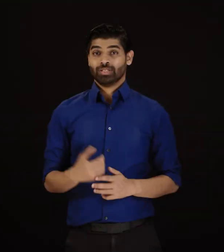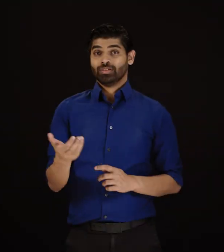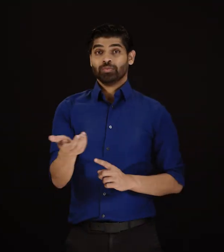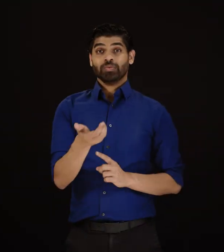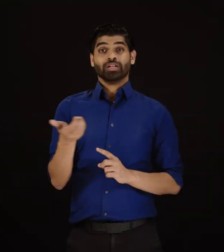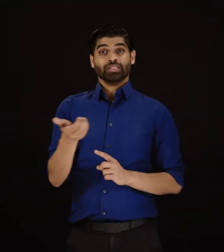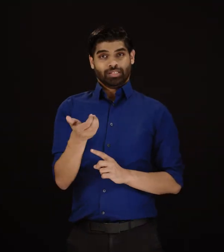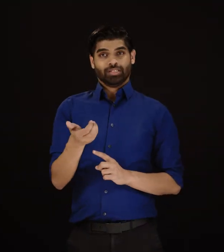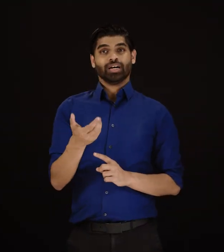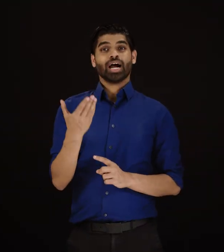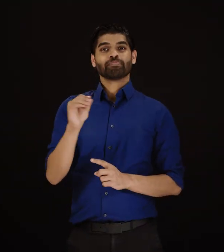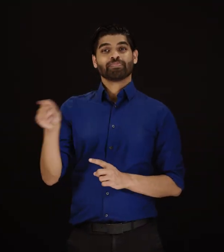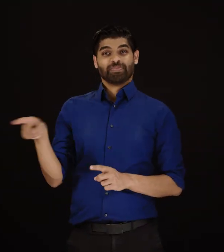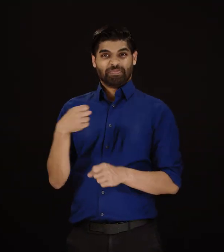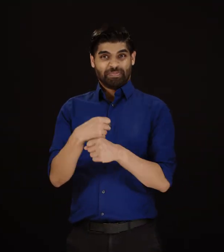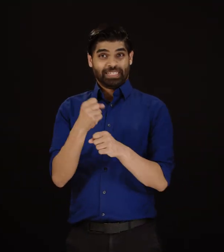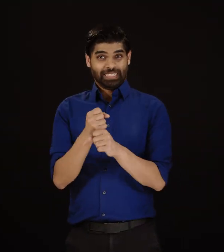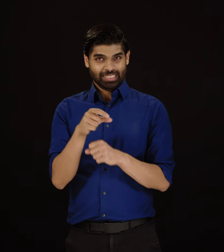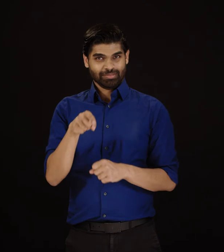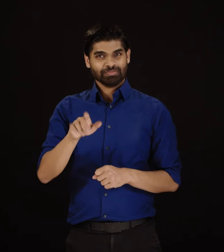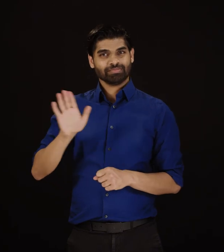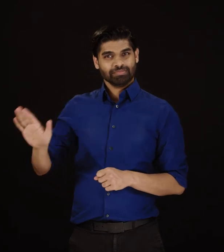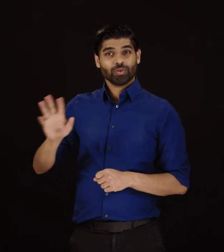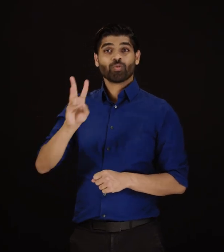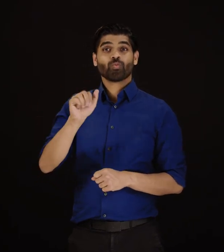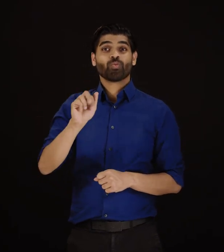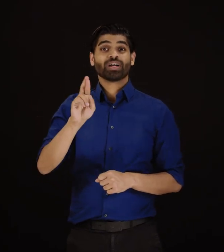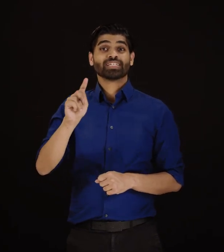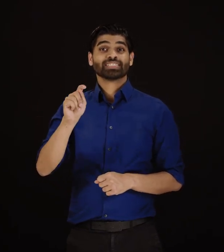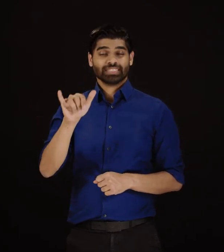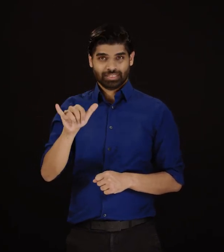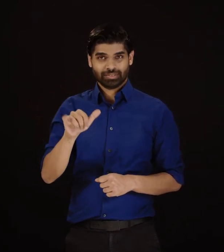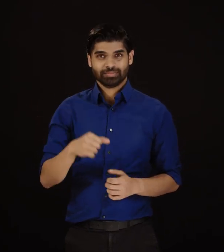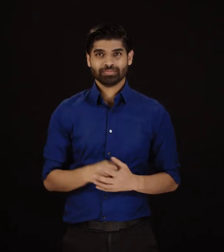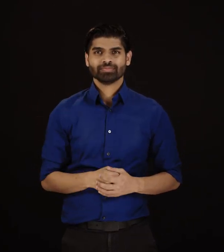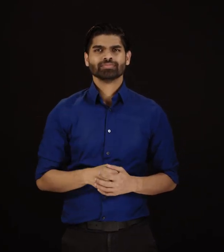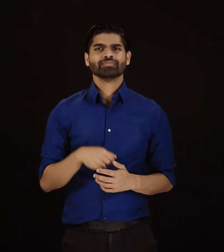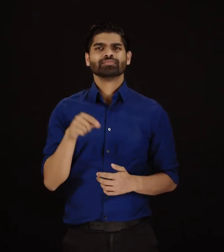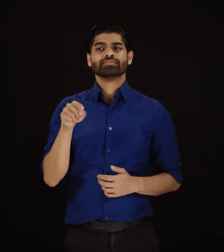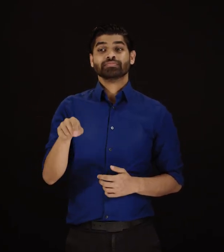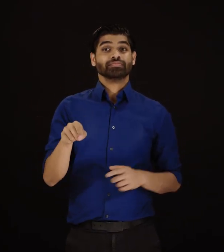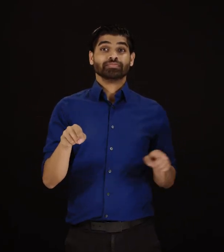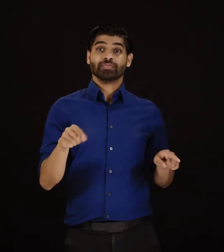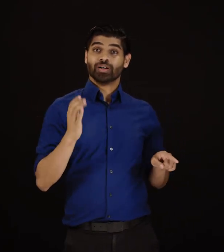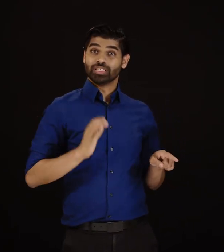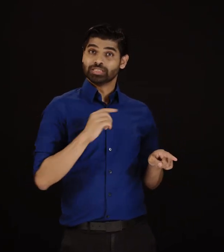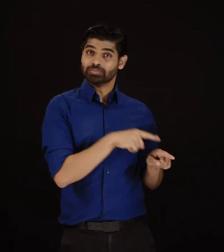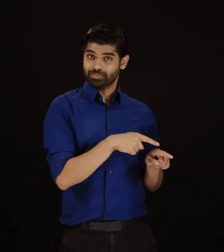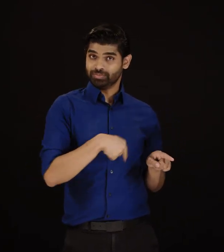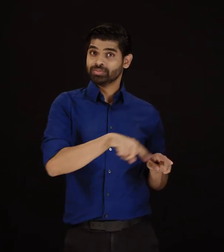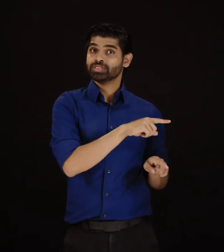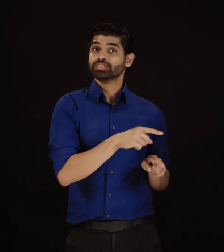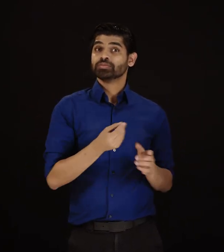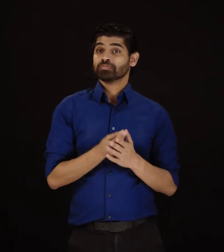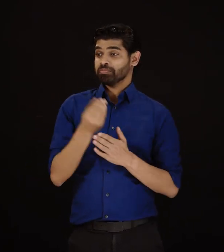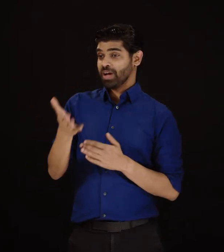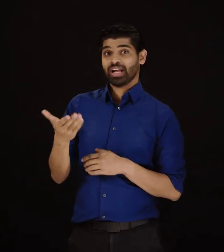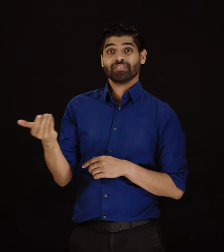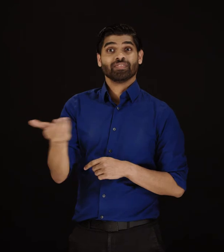A manufacturer's warranty provides customers with a guarantee that the device they purchase will be repaired or replaced if a